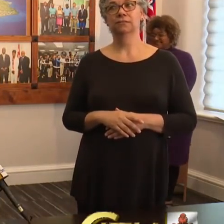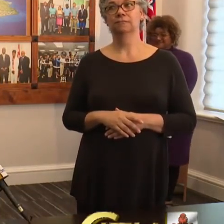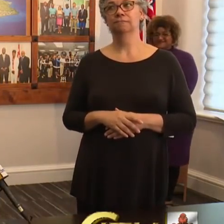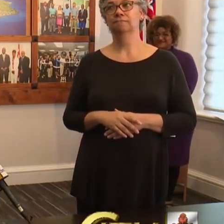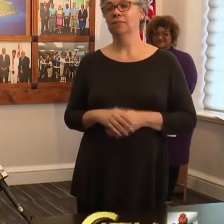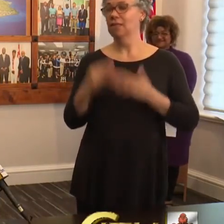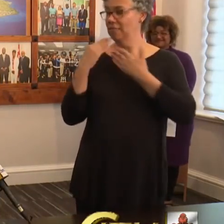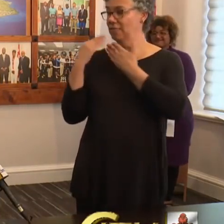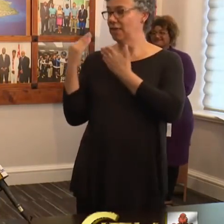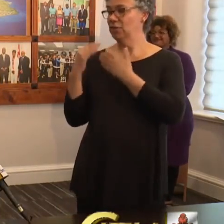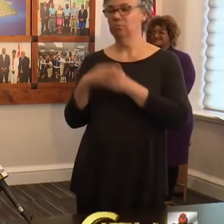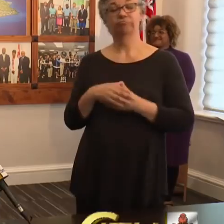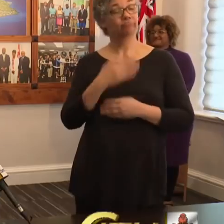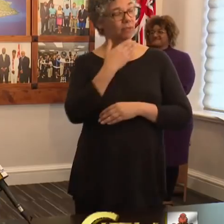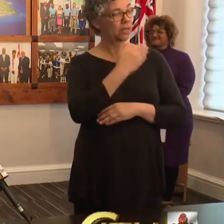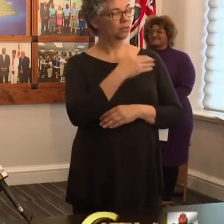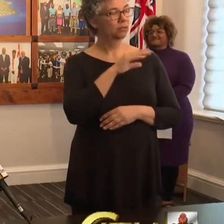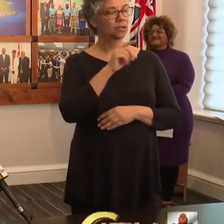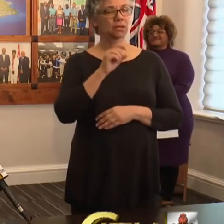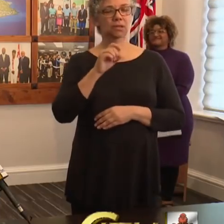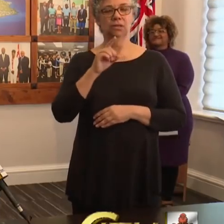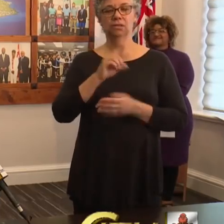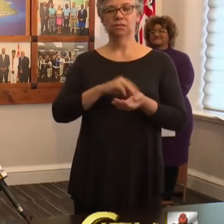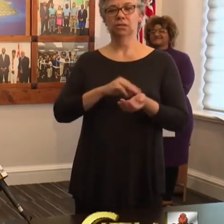Thank you, Dr. Rayner.